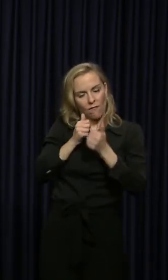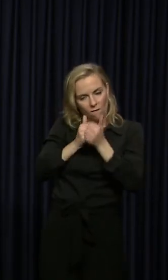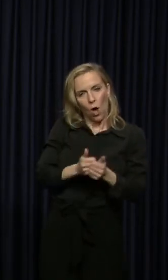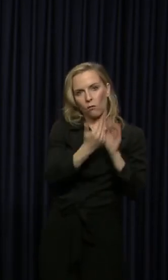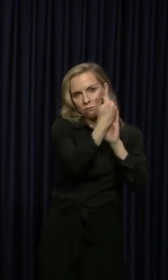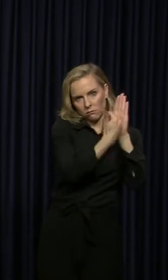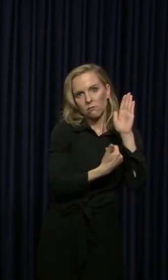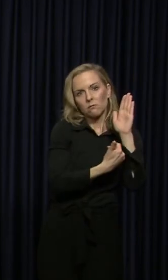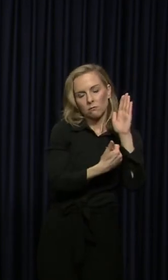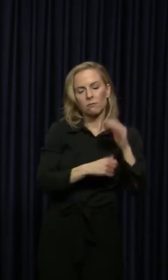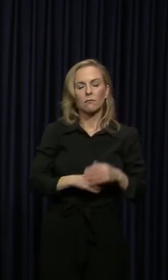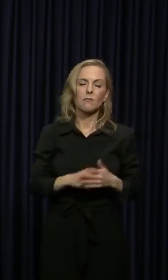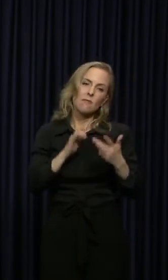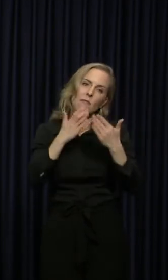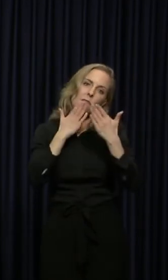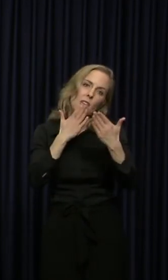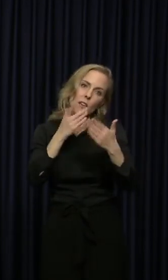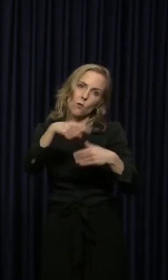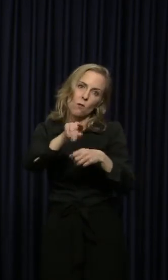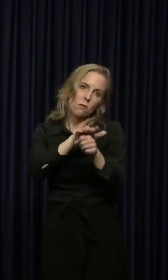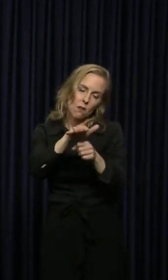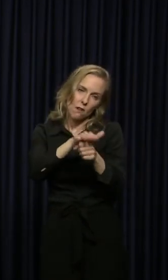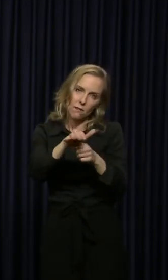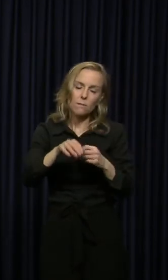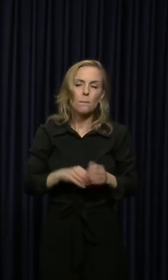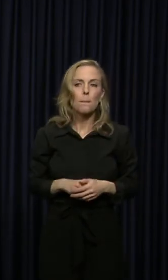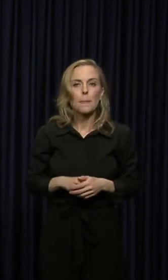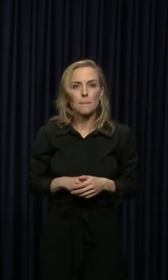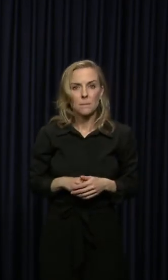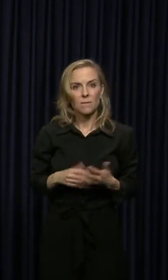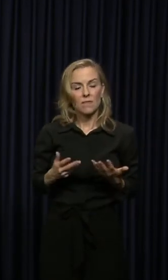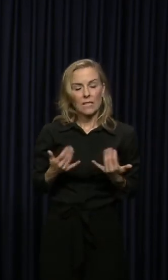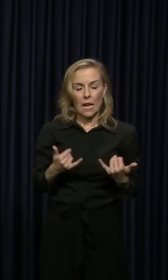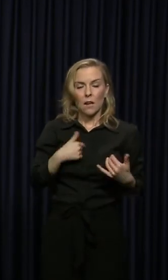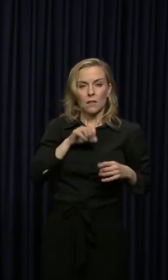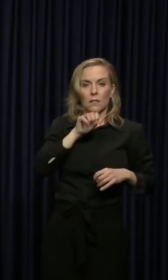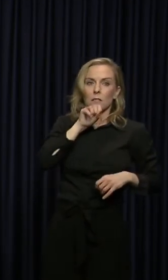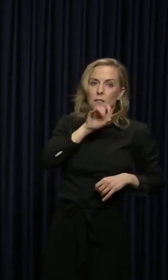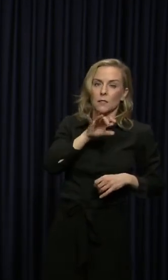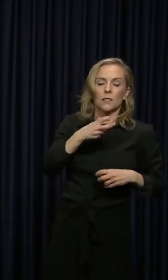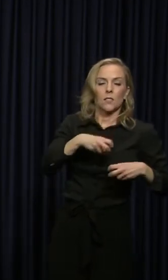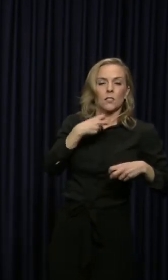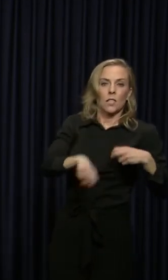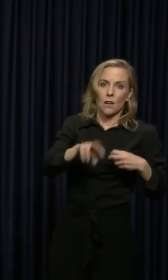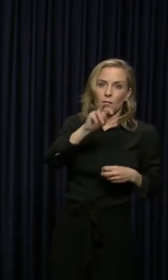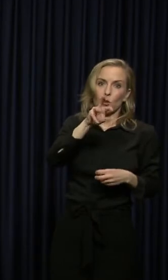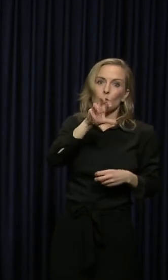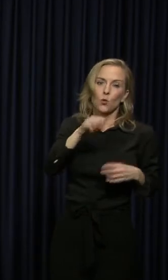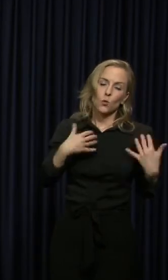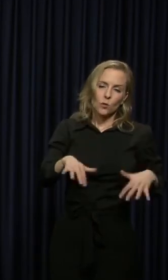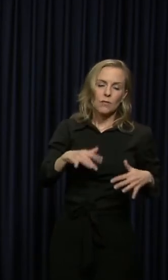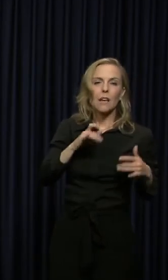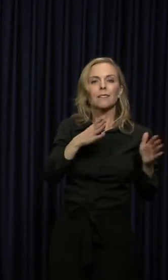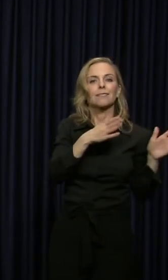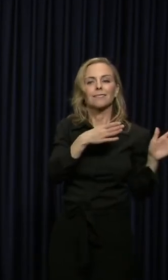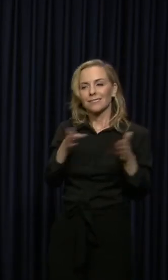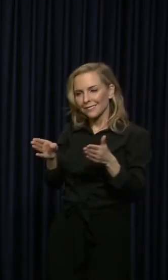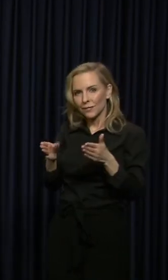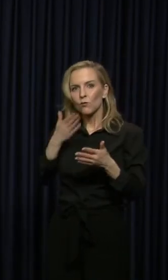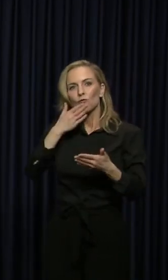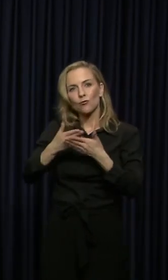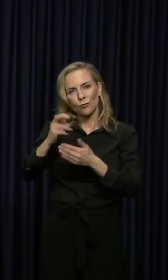uh, thank you, uh, enough. So we gave the tough news. But now let's go to the good news.